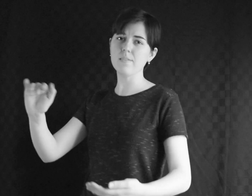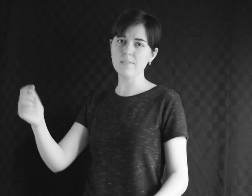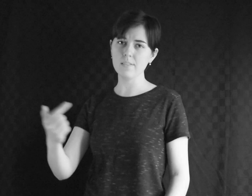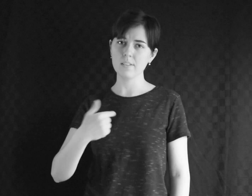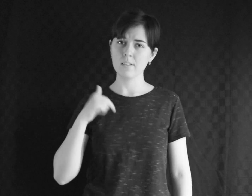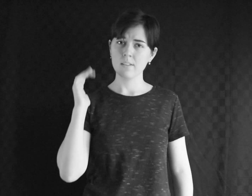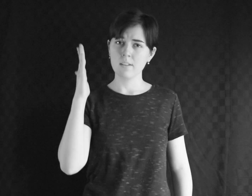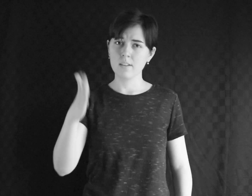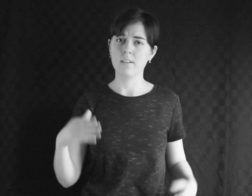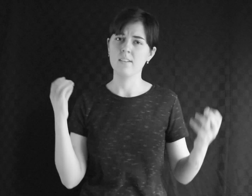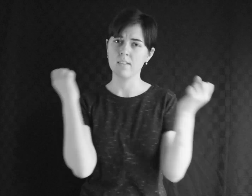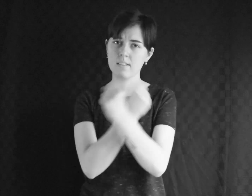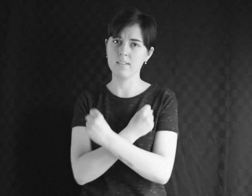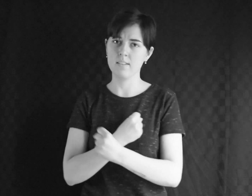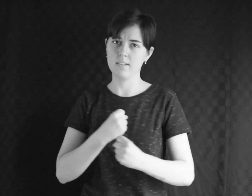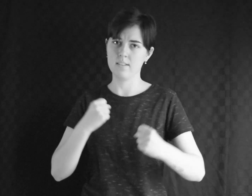I will fight